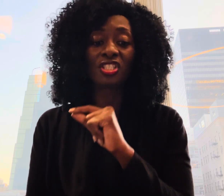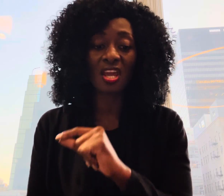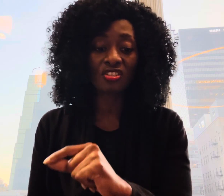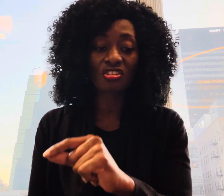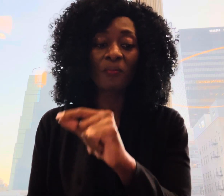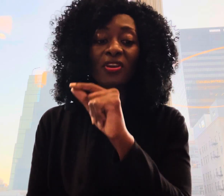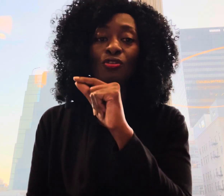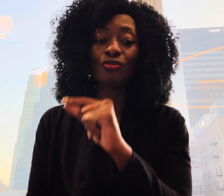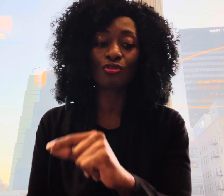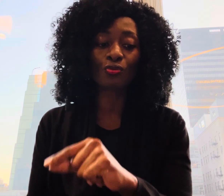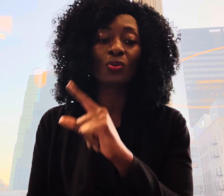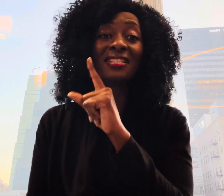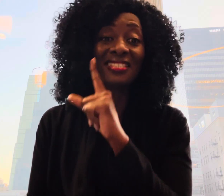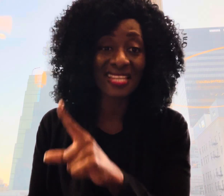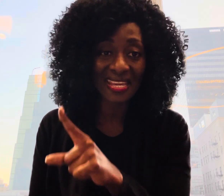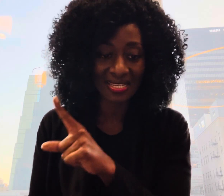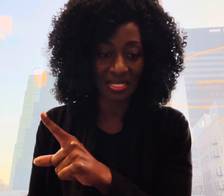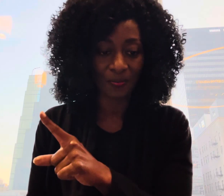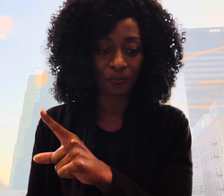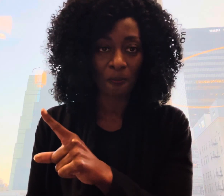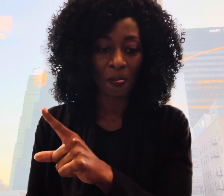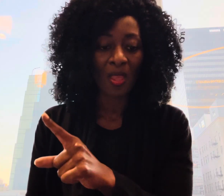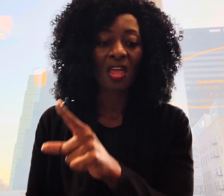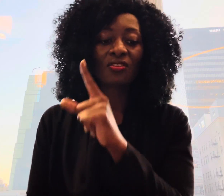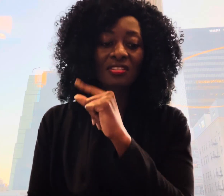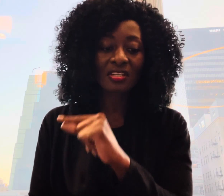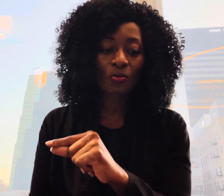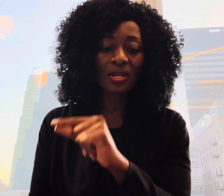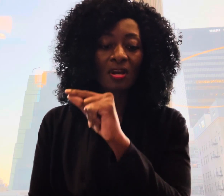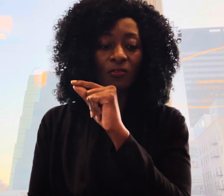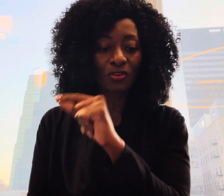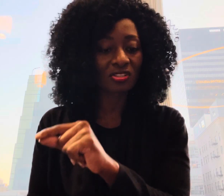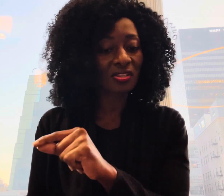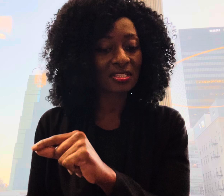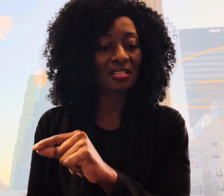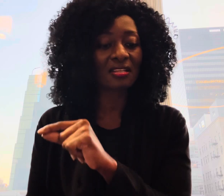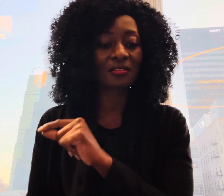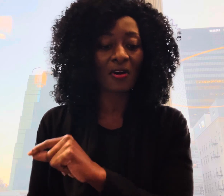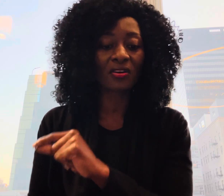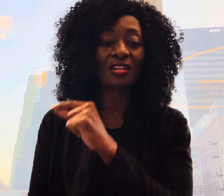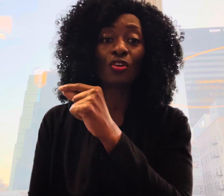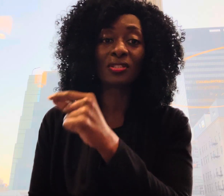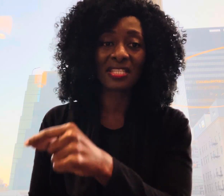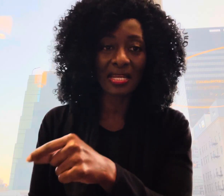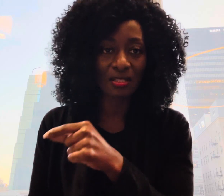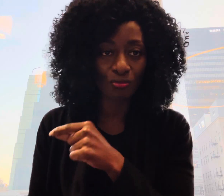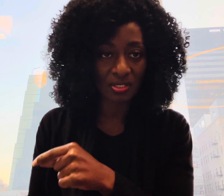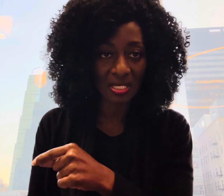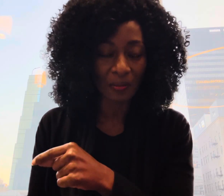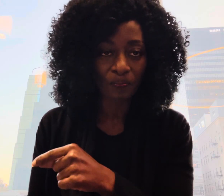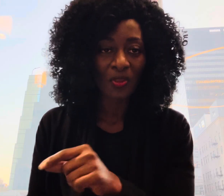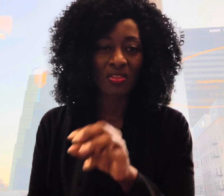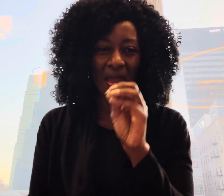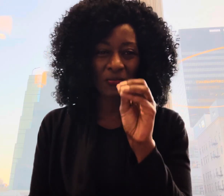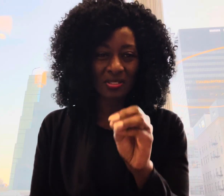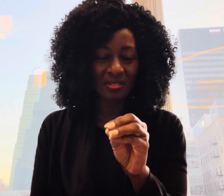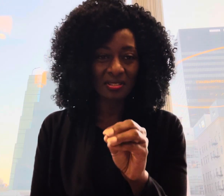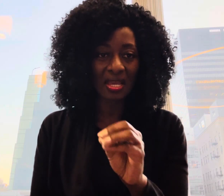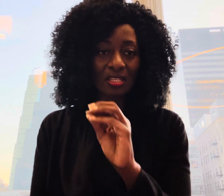change something you do daily the secret of your success is found in your daily routine the emphasis here is